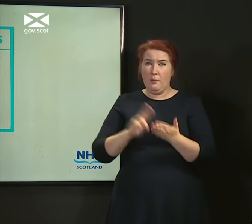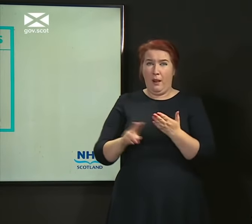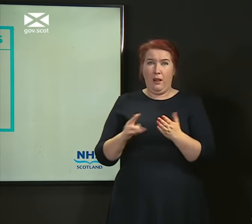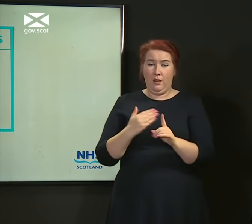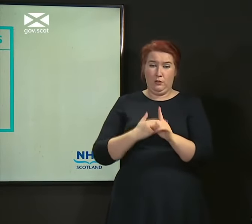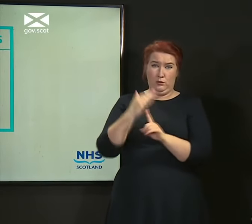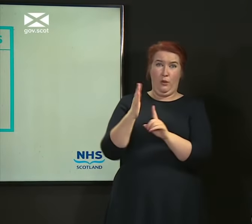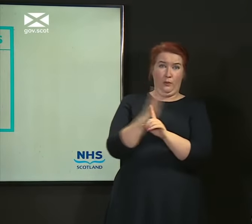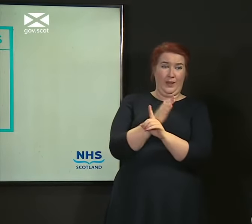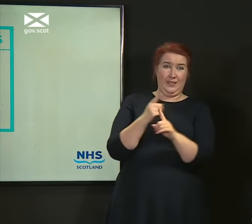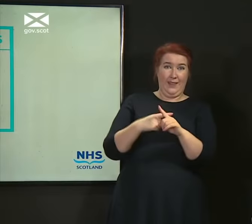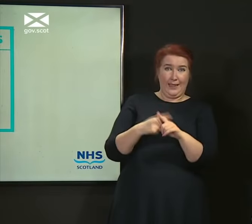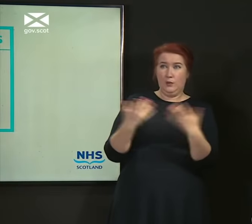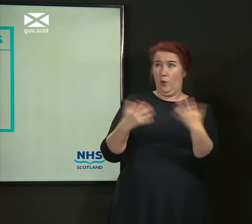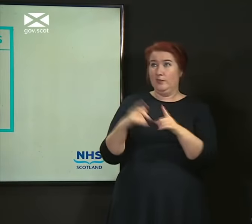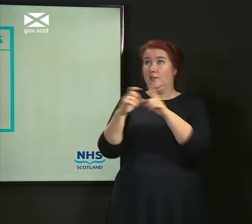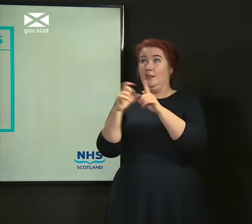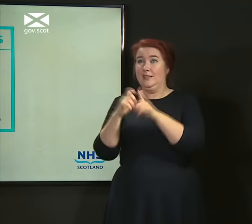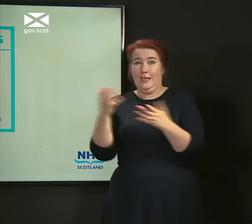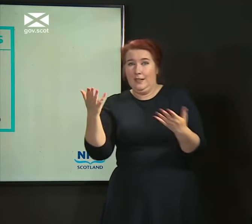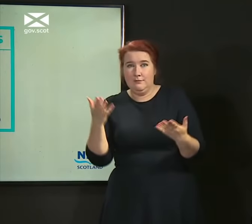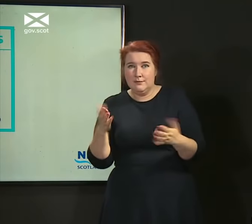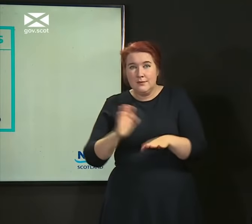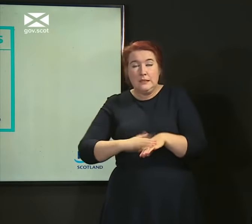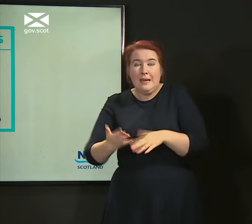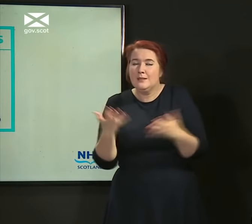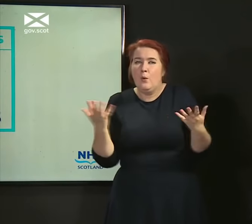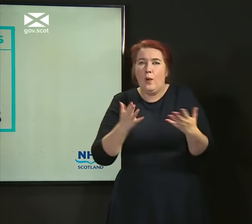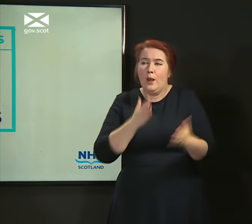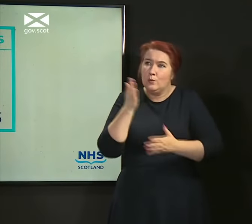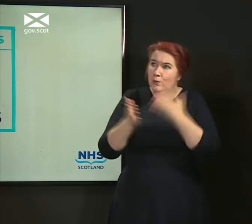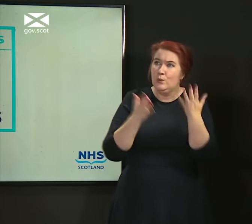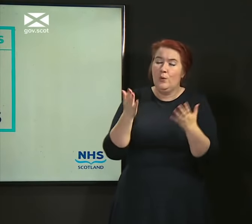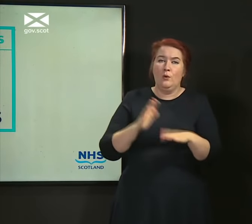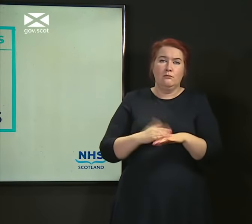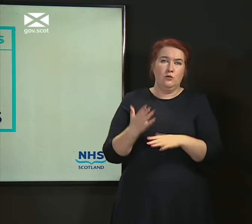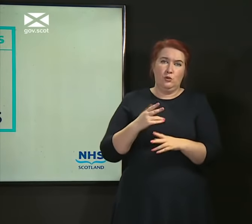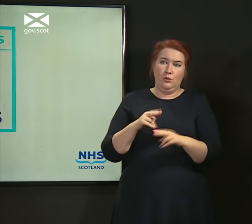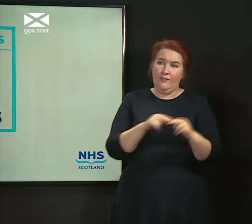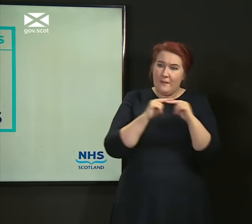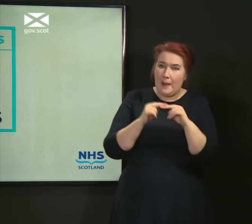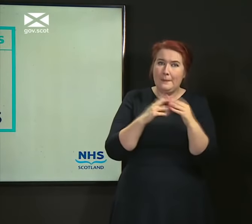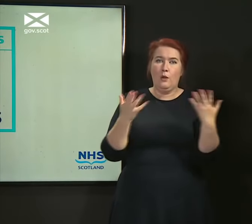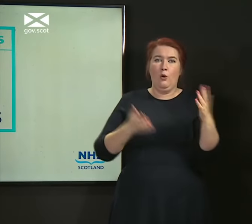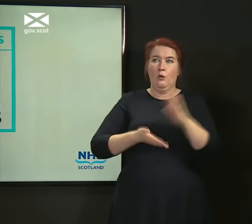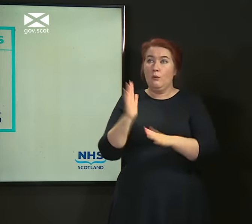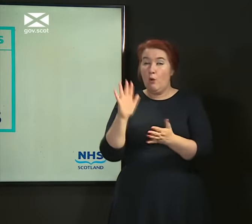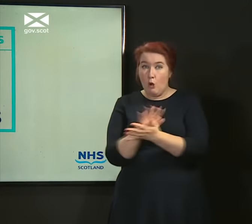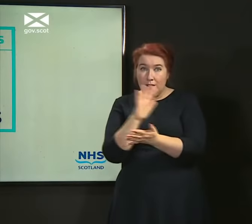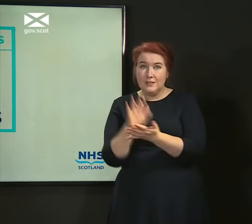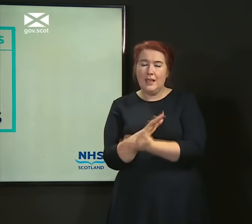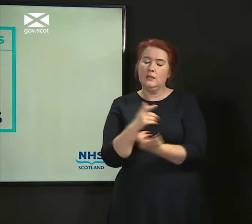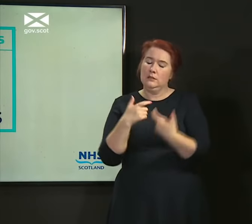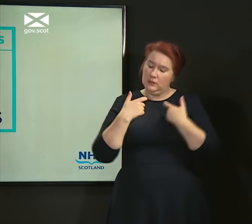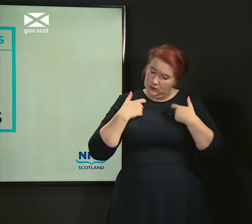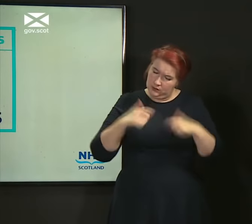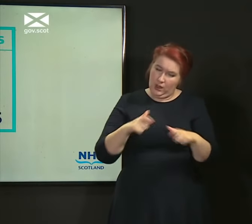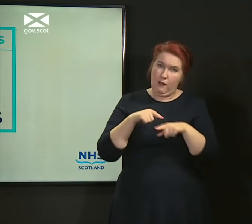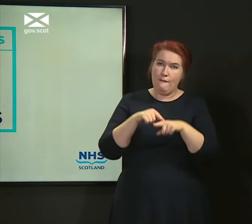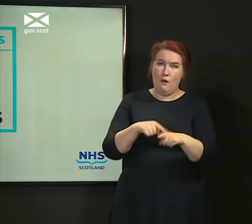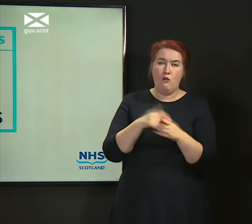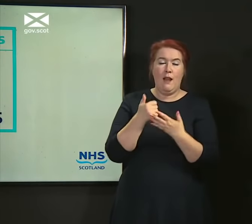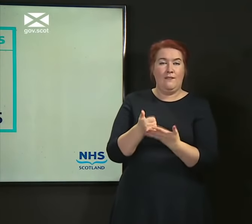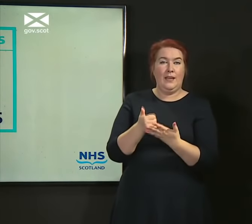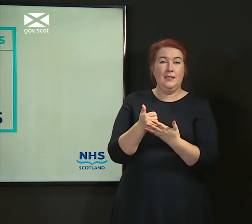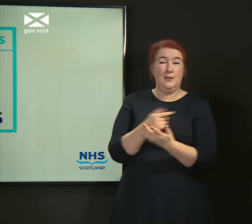in Dundee. So wherever you are, and wherever you choose to visit family or to vacation, you should follow the advice that